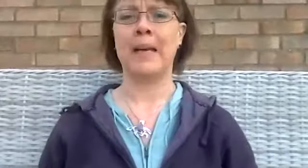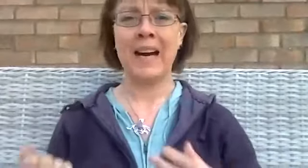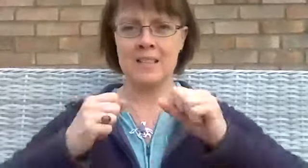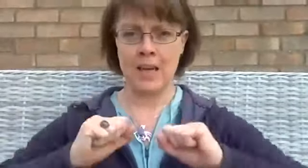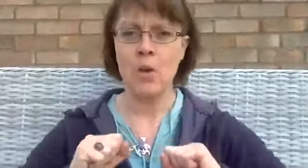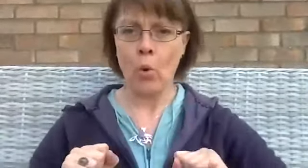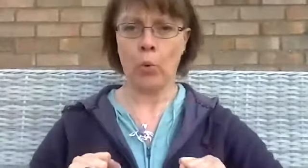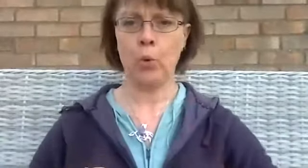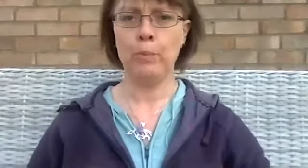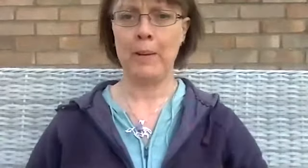center